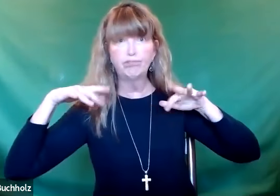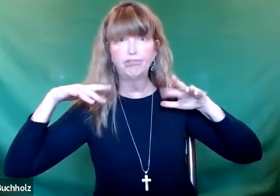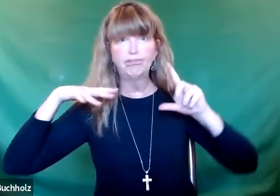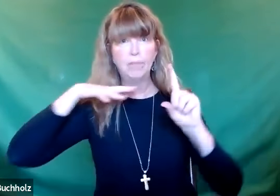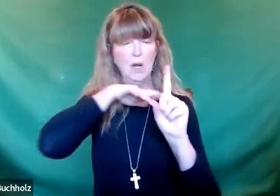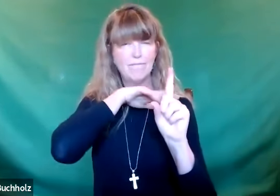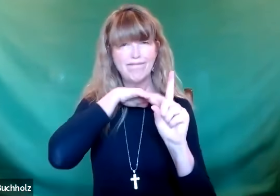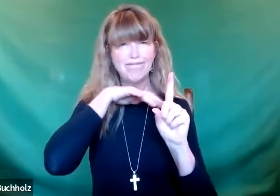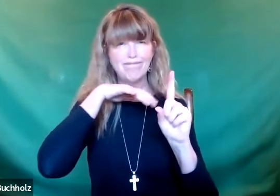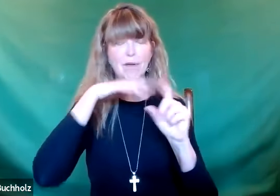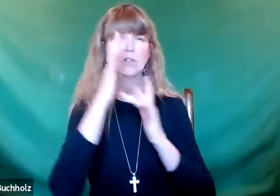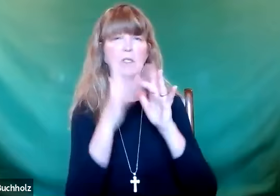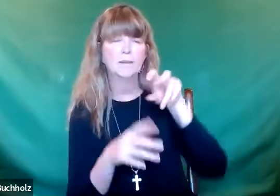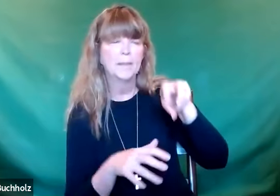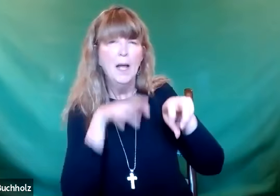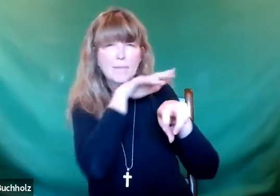large crowd started to surround him.